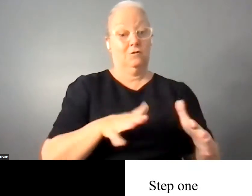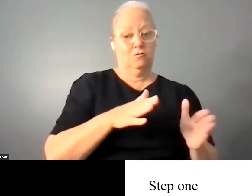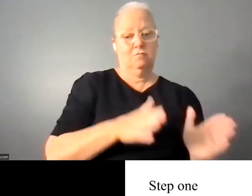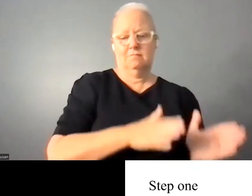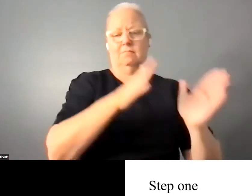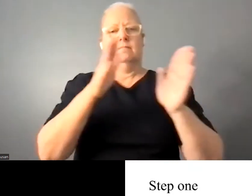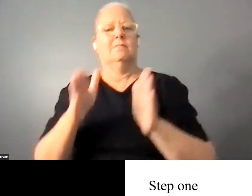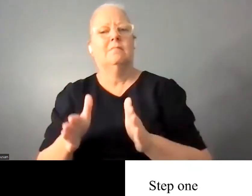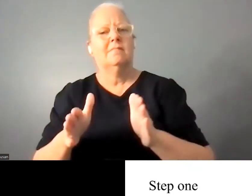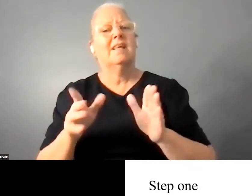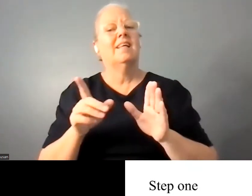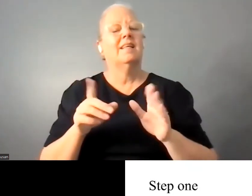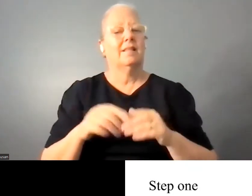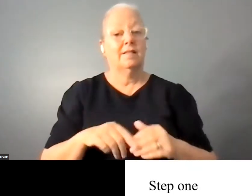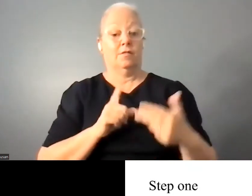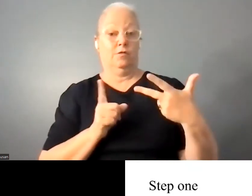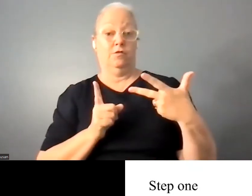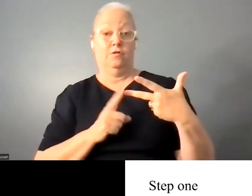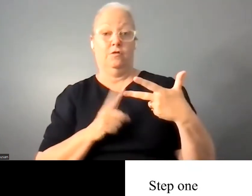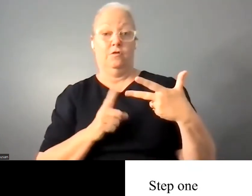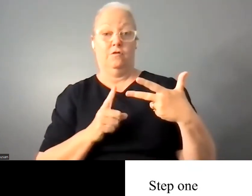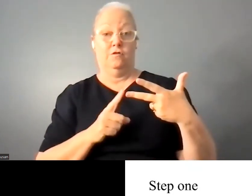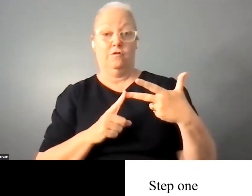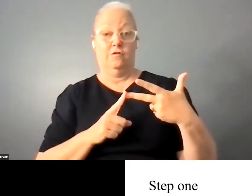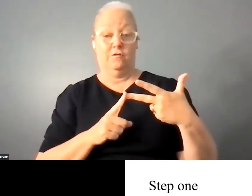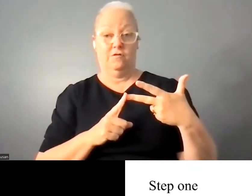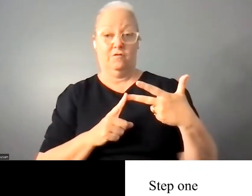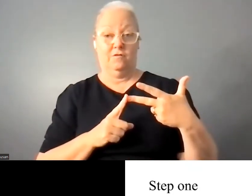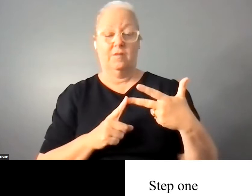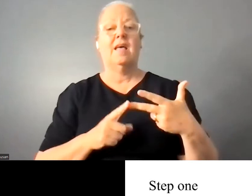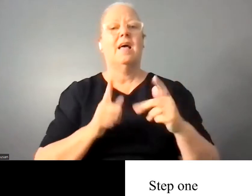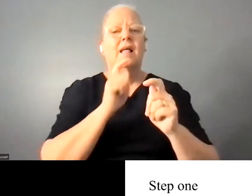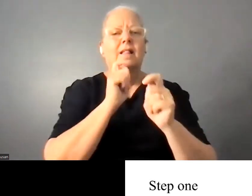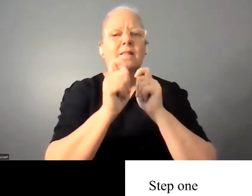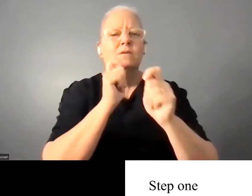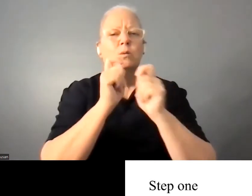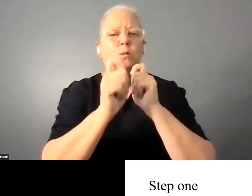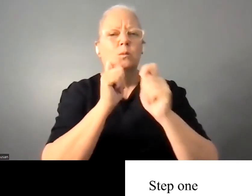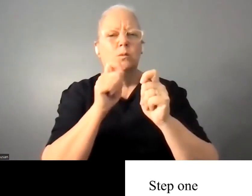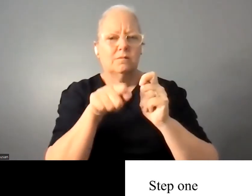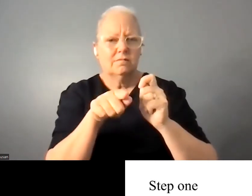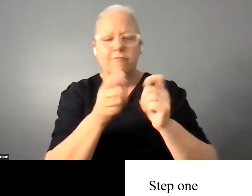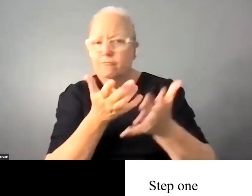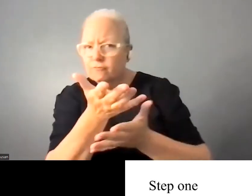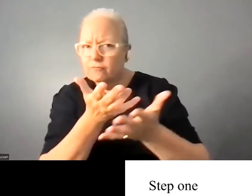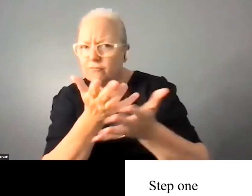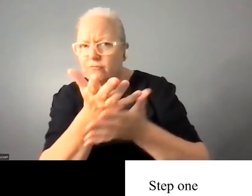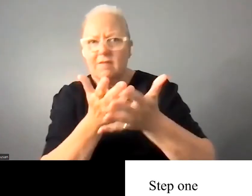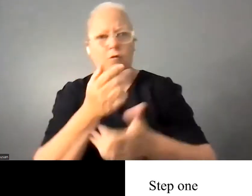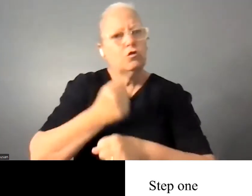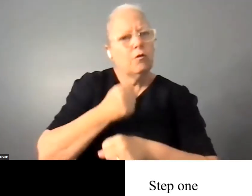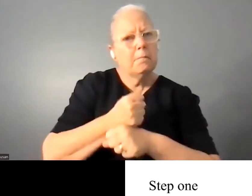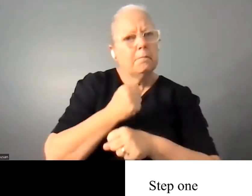The third step is about the interview. If by chance, we